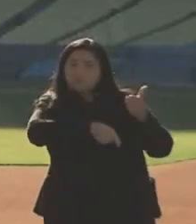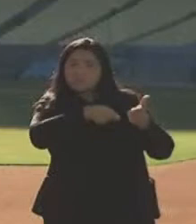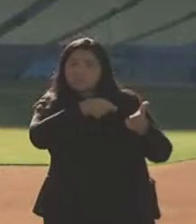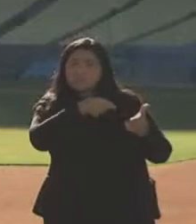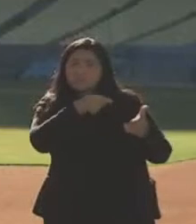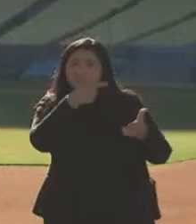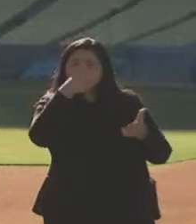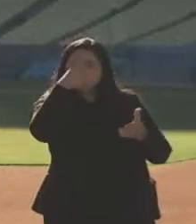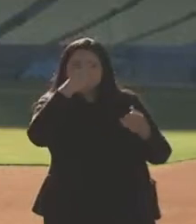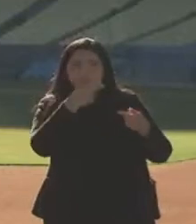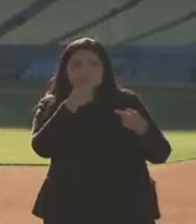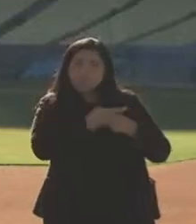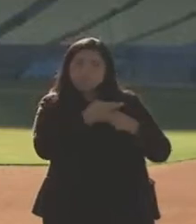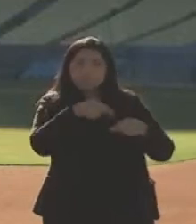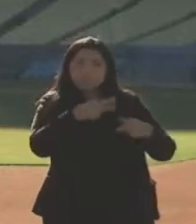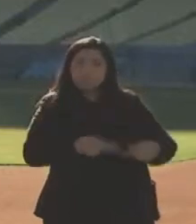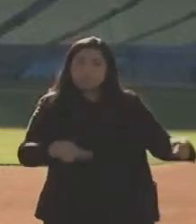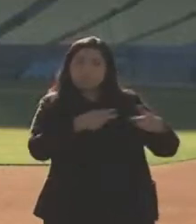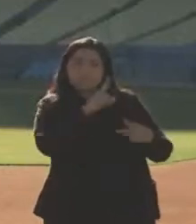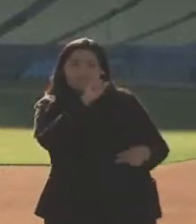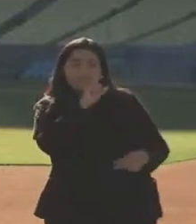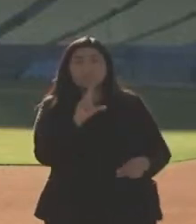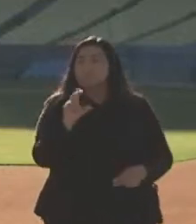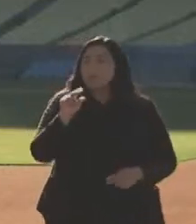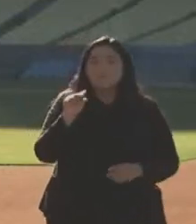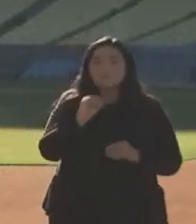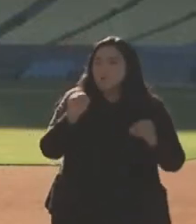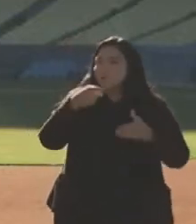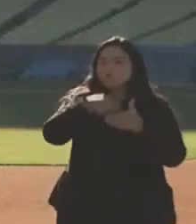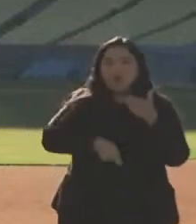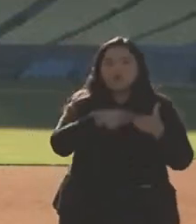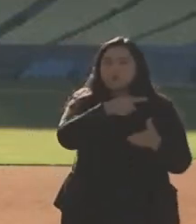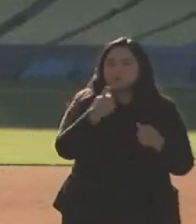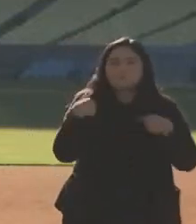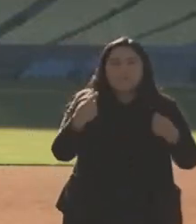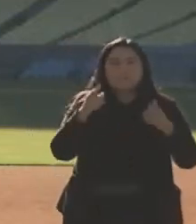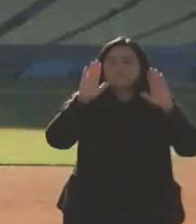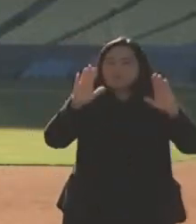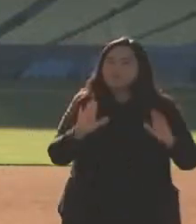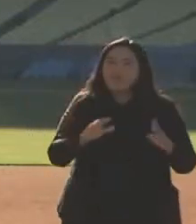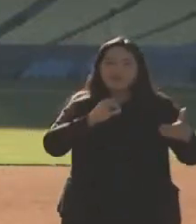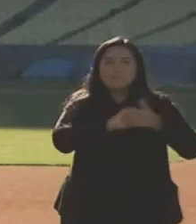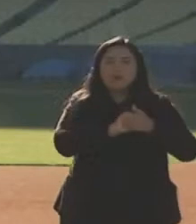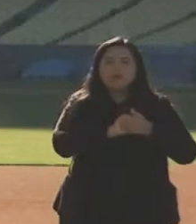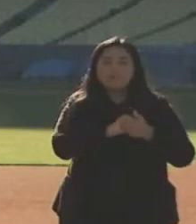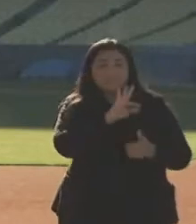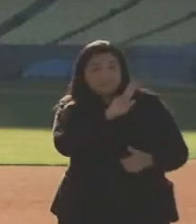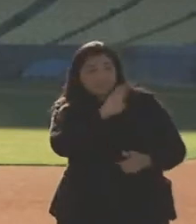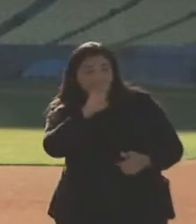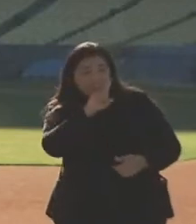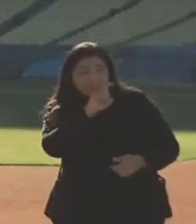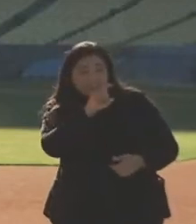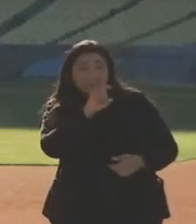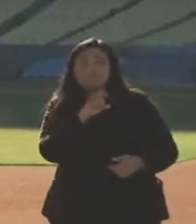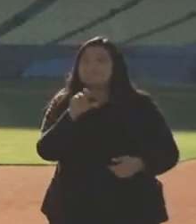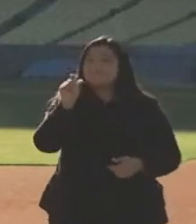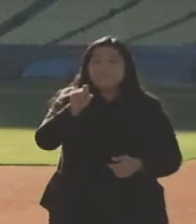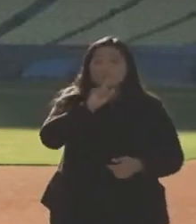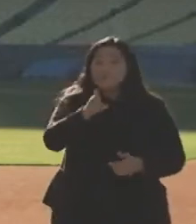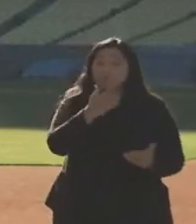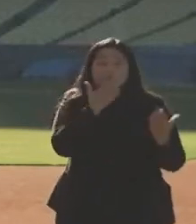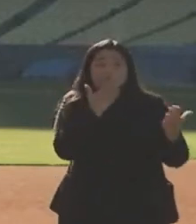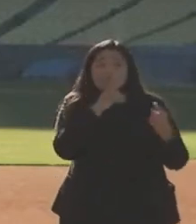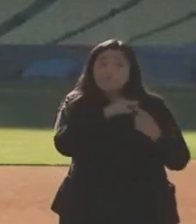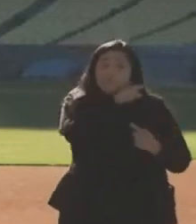testing vaccination site? No, and he's been a great partner, no. And so that's just being given for free? Absolutely, this is really to him, to the